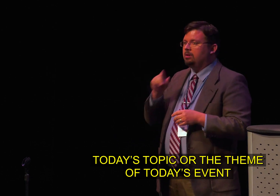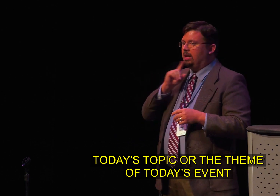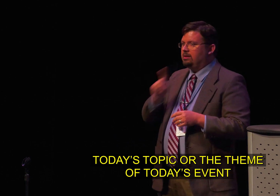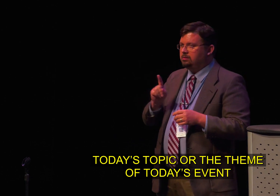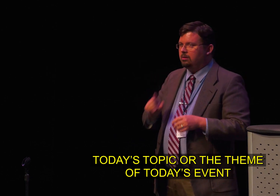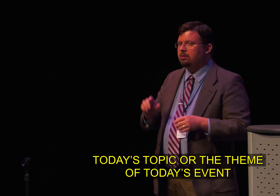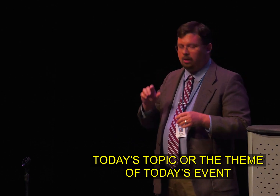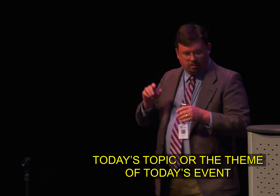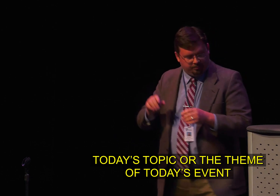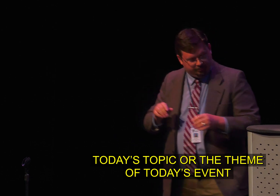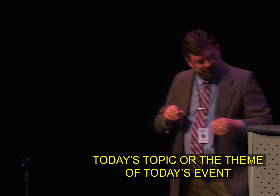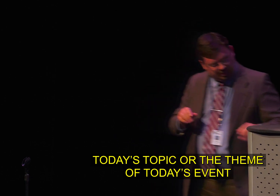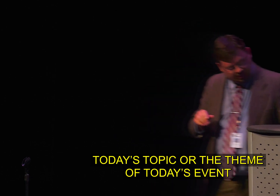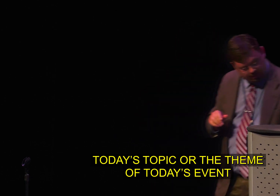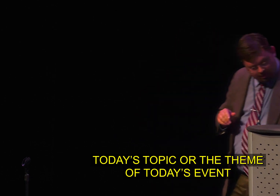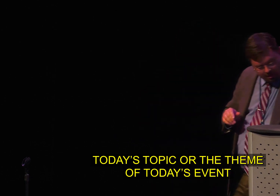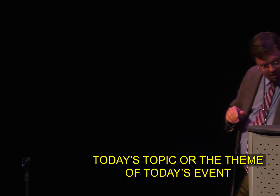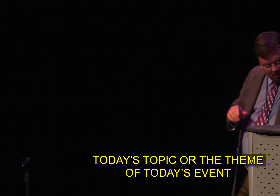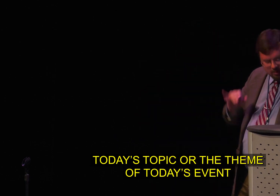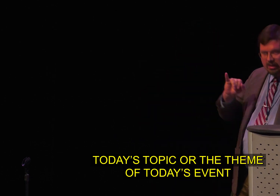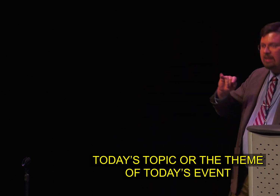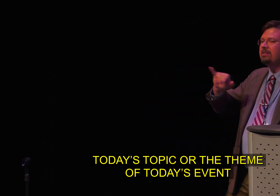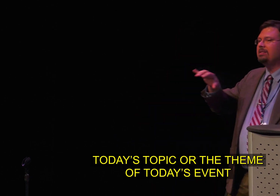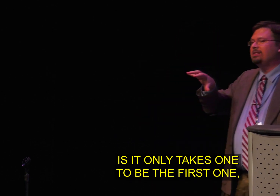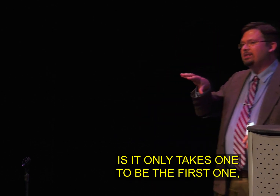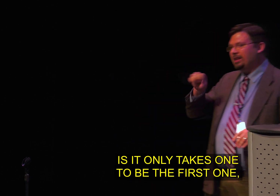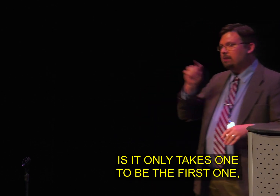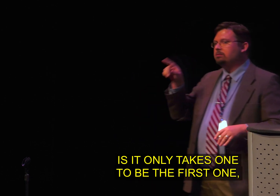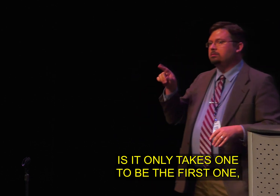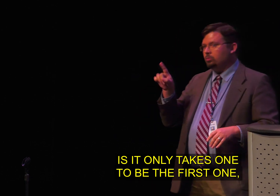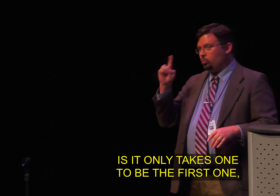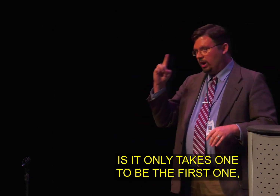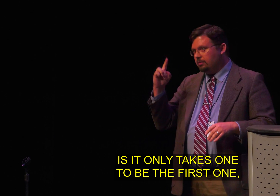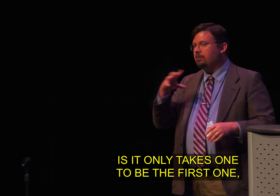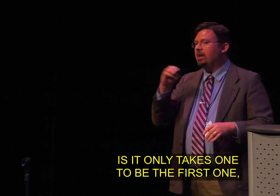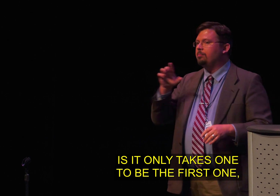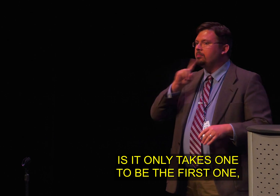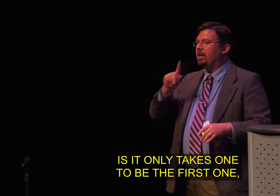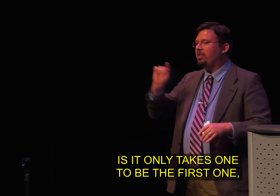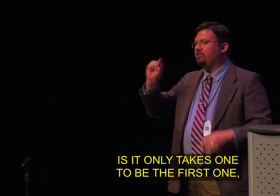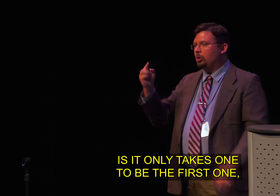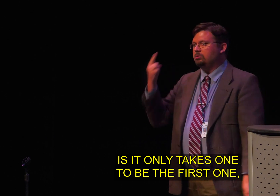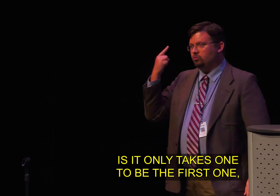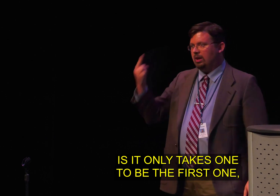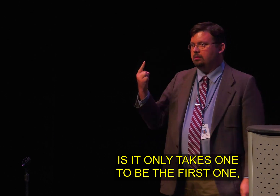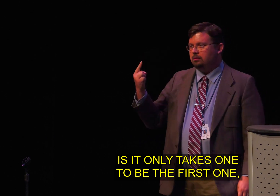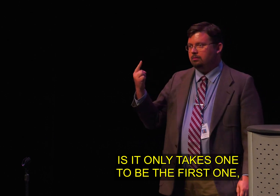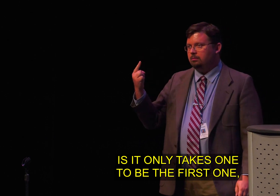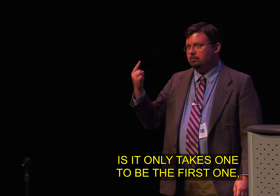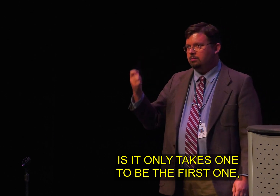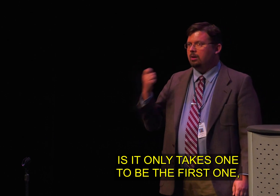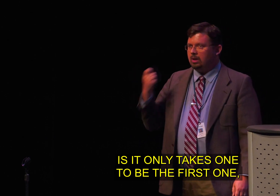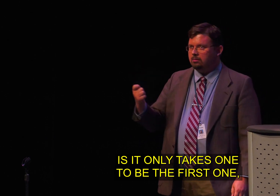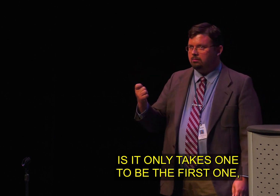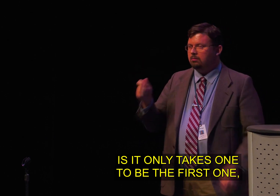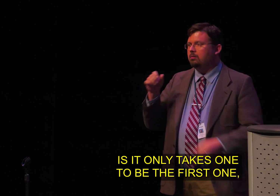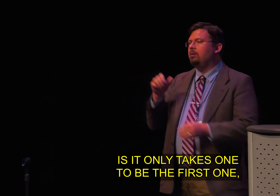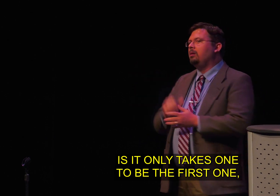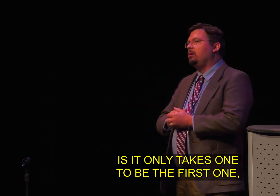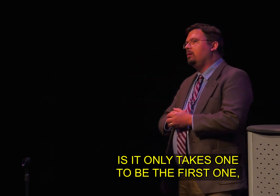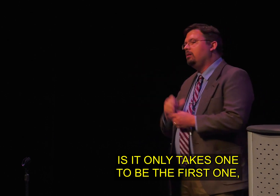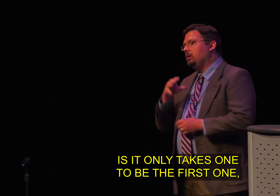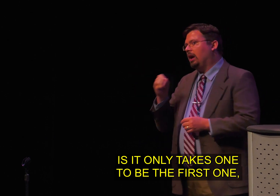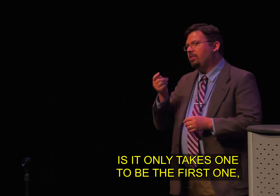Today's topic, or the theme of today's event, is it only takes one to be the first one.